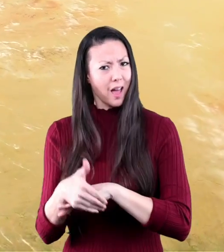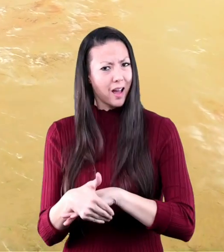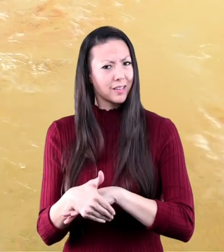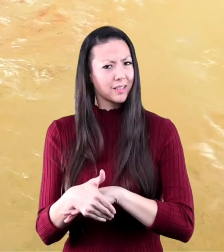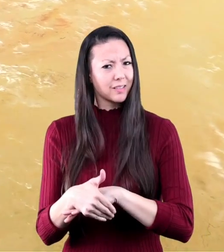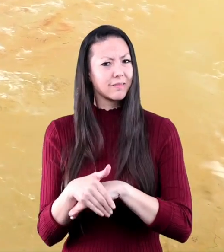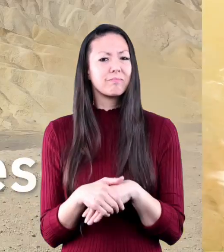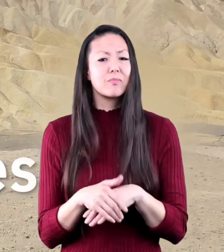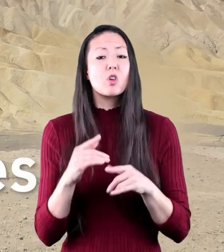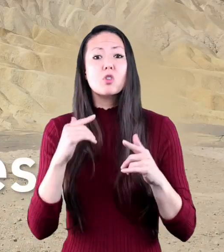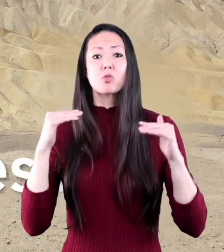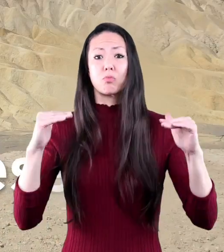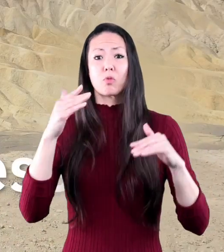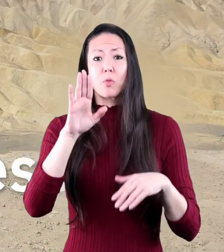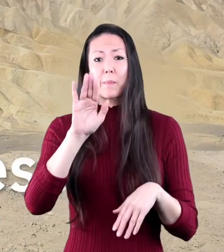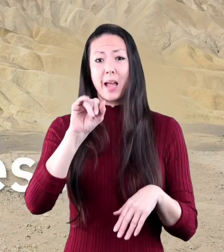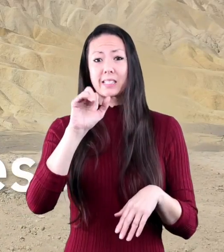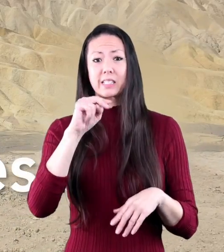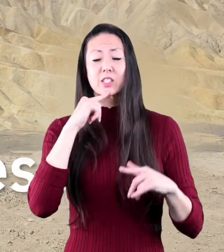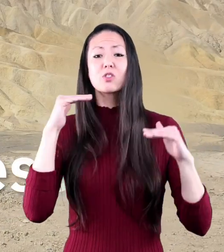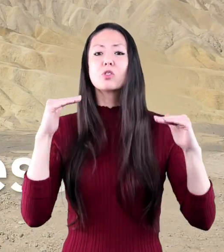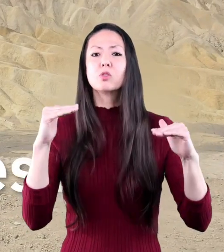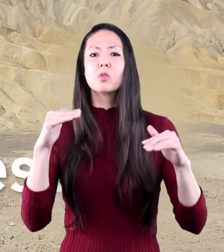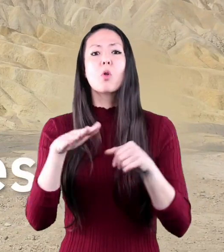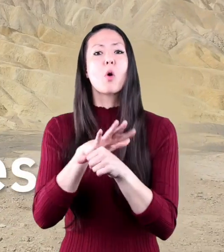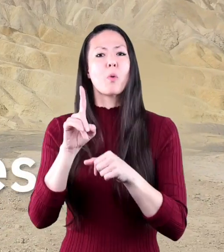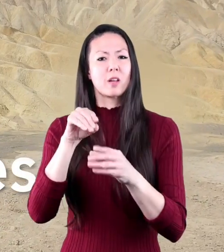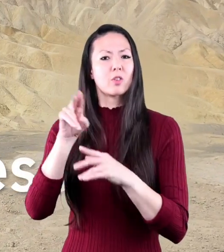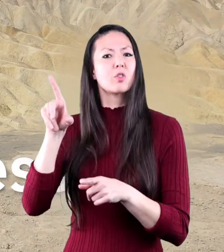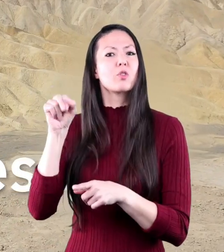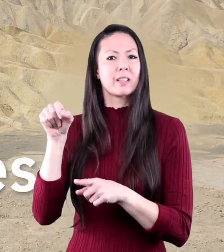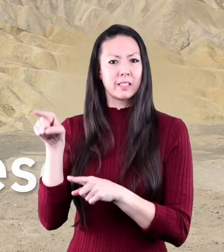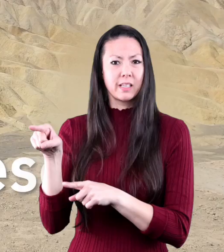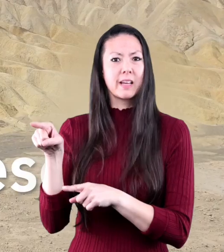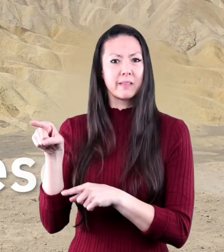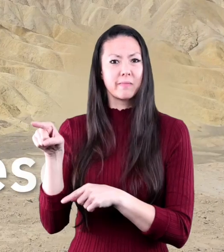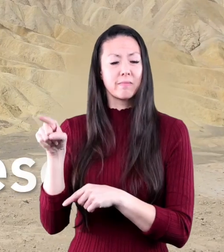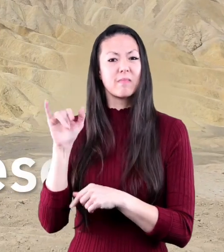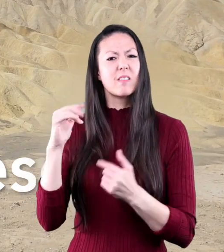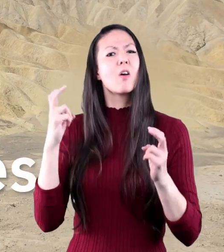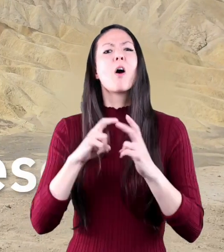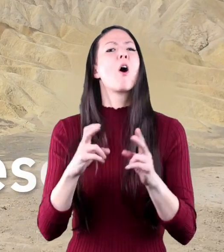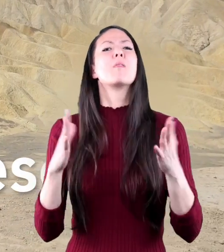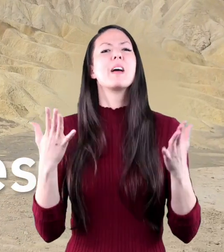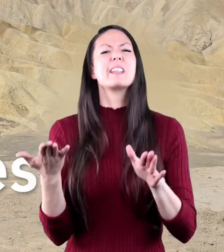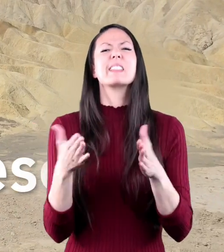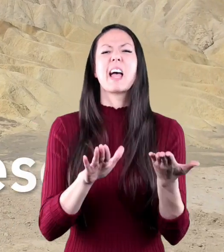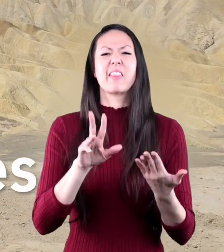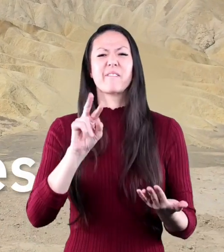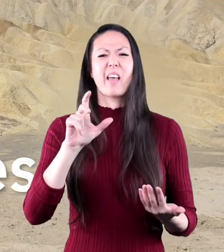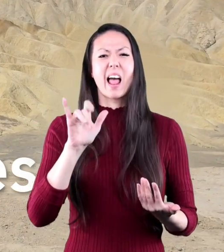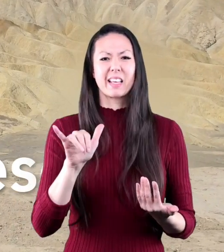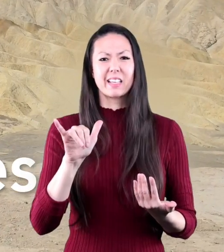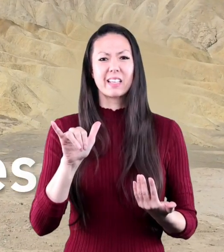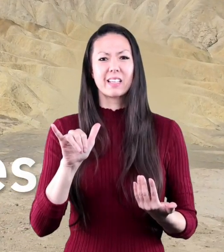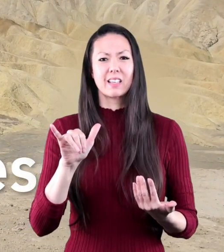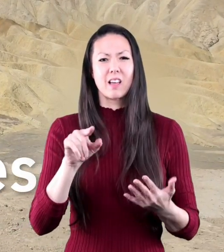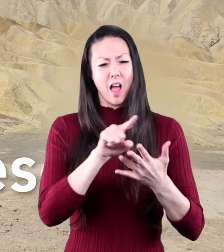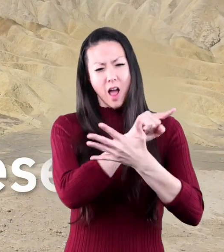night and the great basin desert located in the united states death valley which is the lowest point